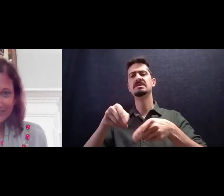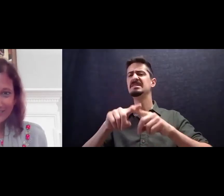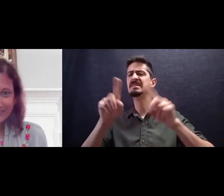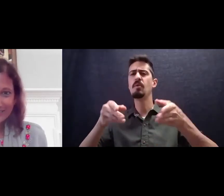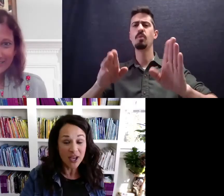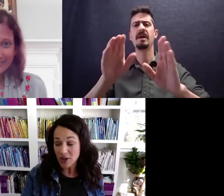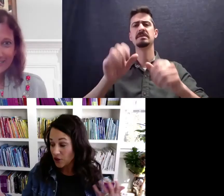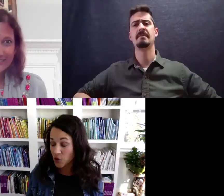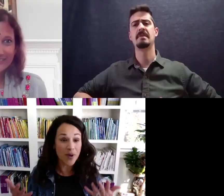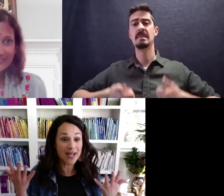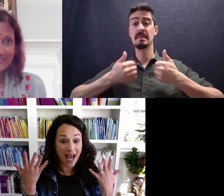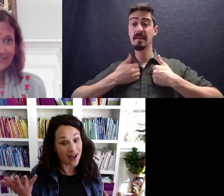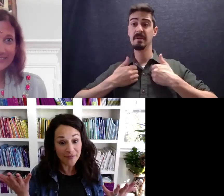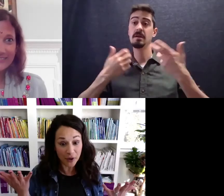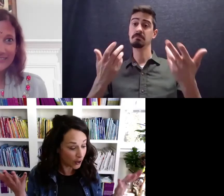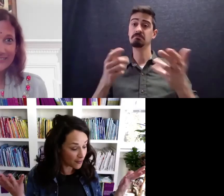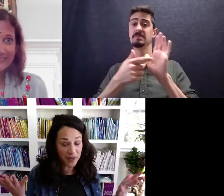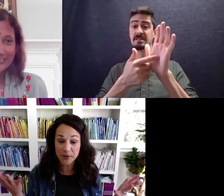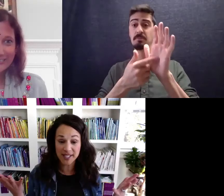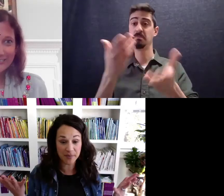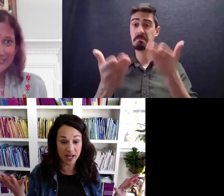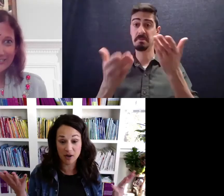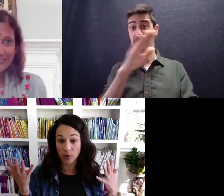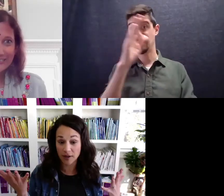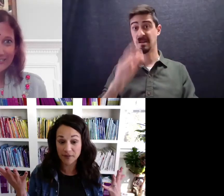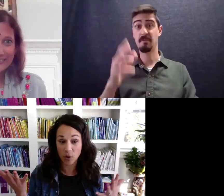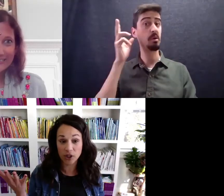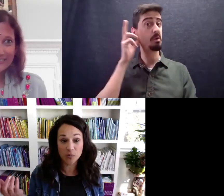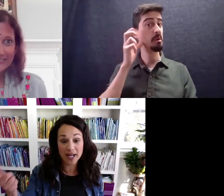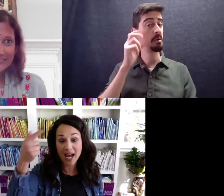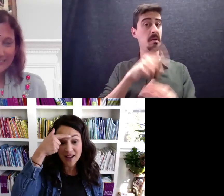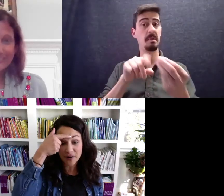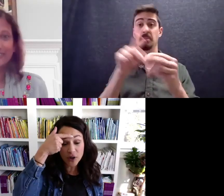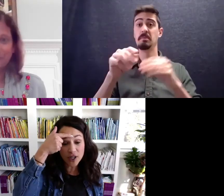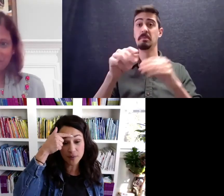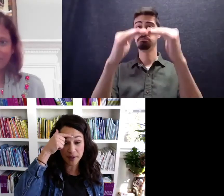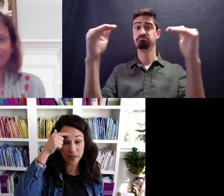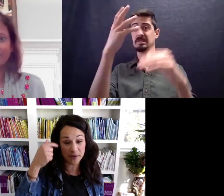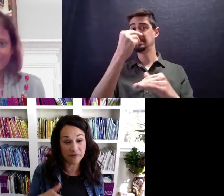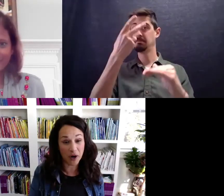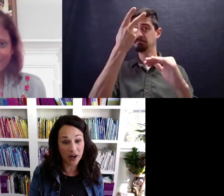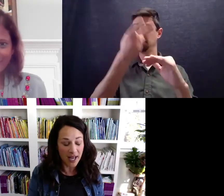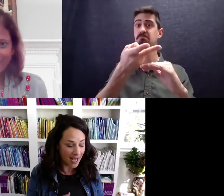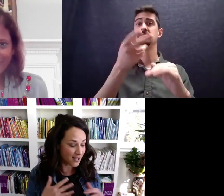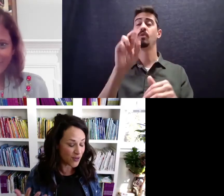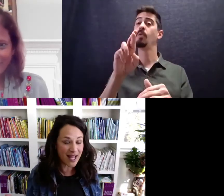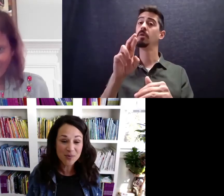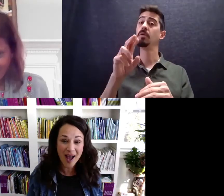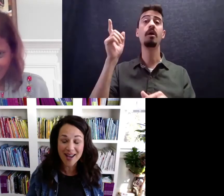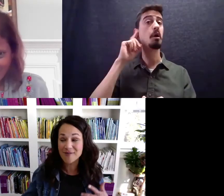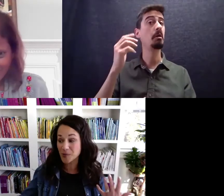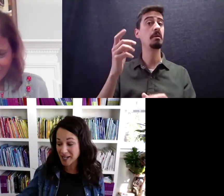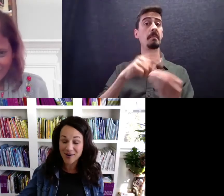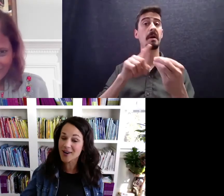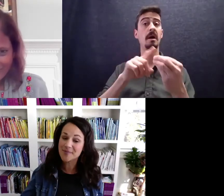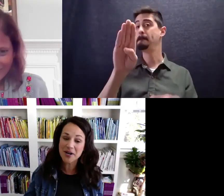example, you may not have ever heard of people sleeping on a roof or you may not have heard of a bindi before. And so, that's